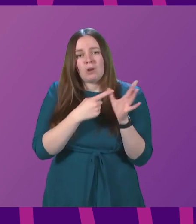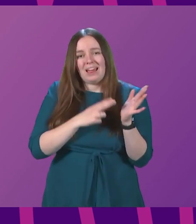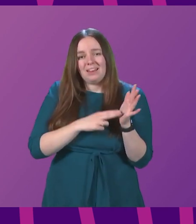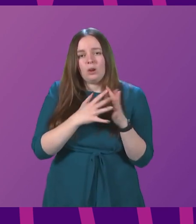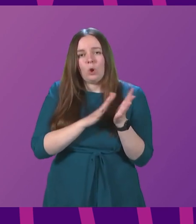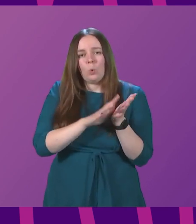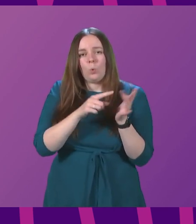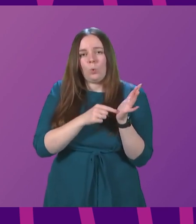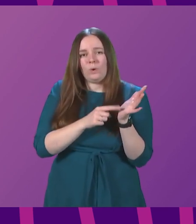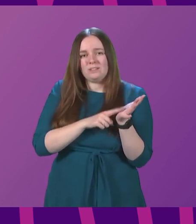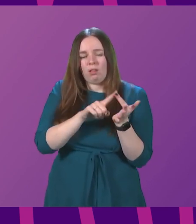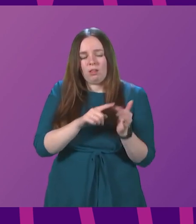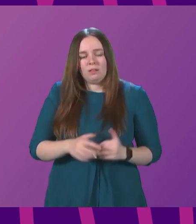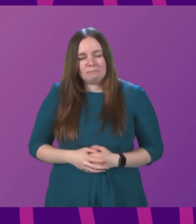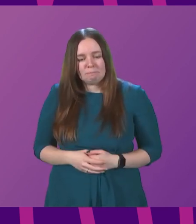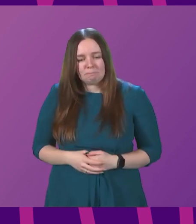by Stephen Kerr.